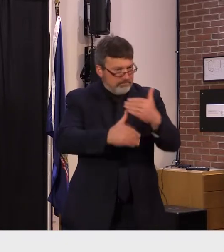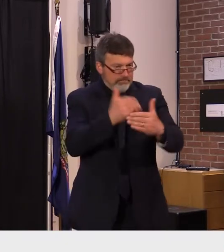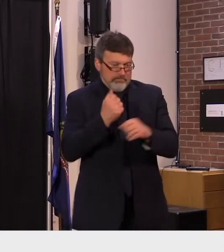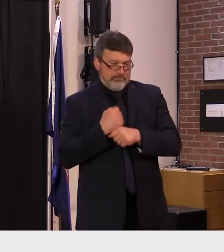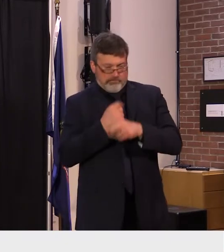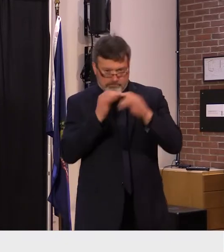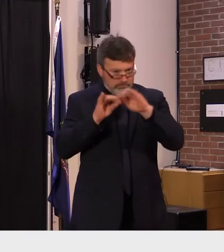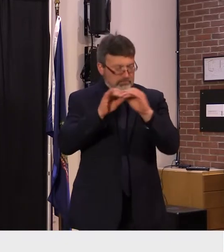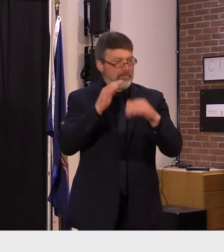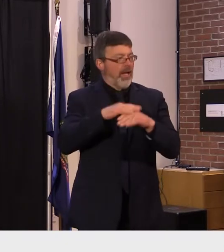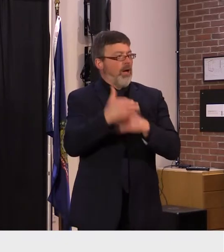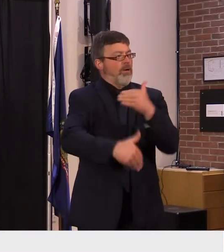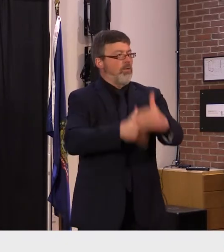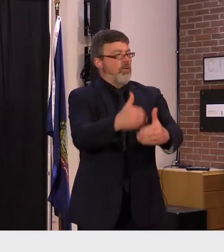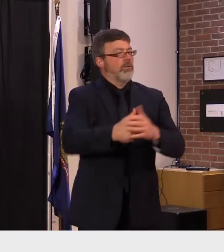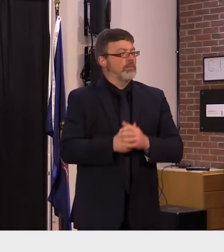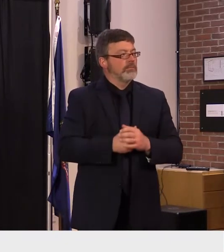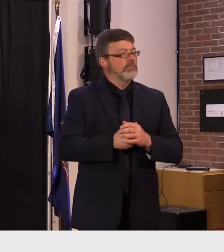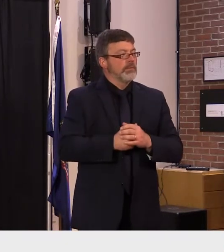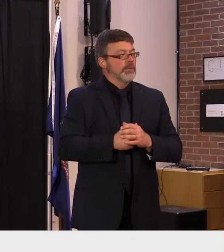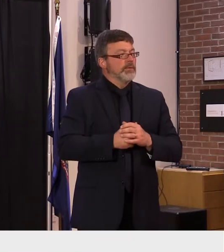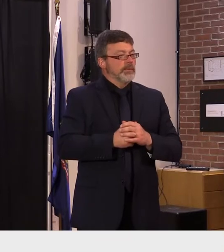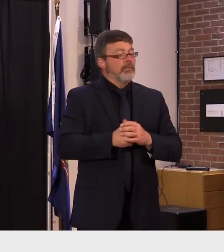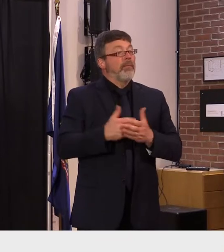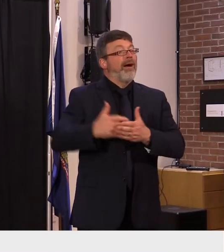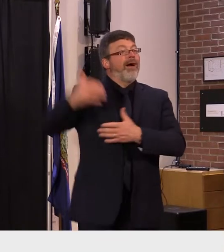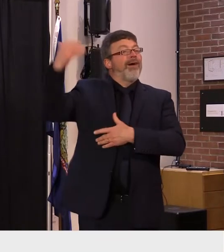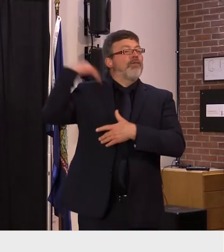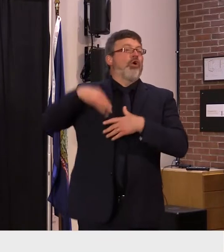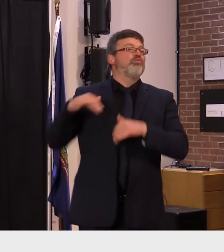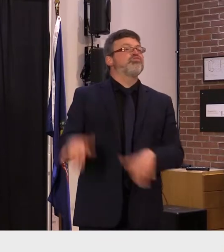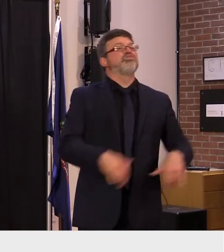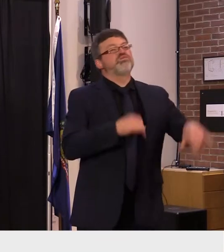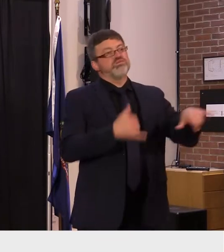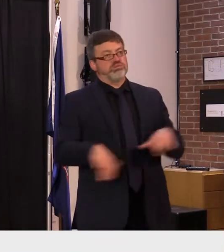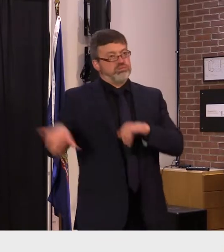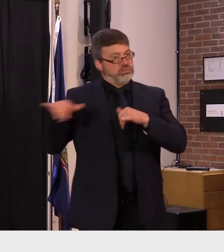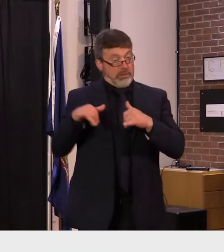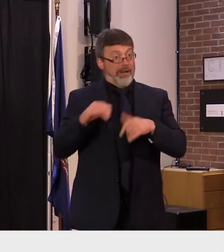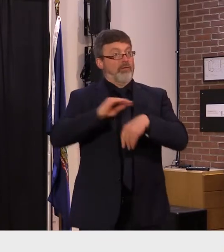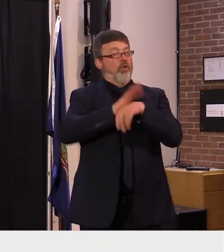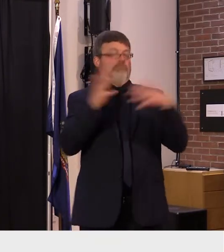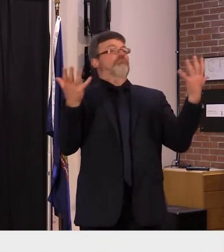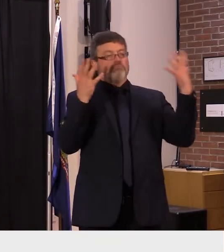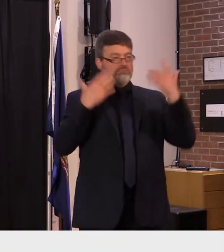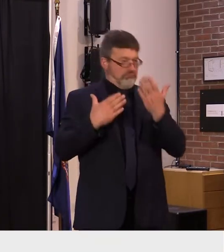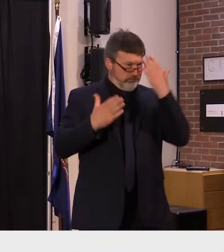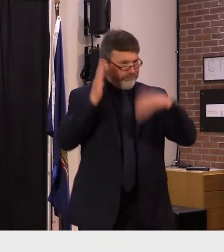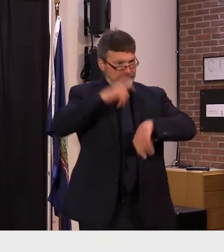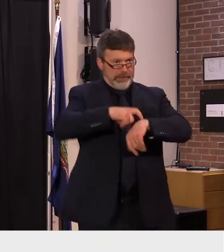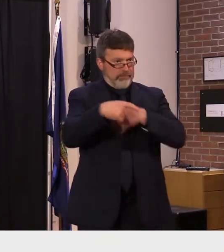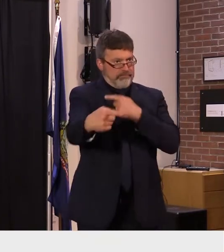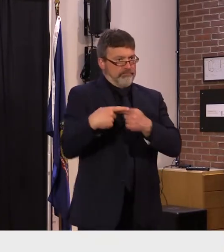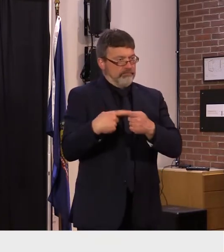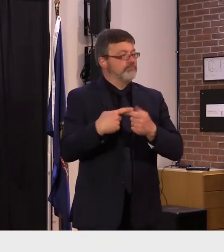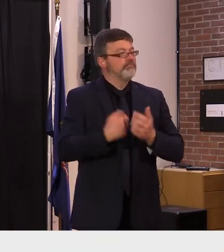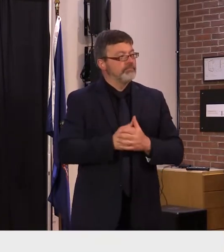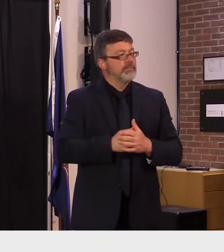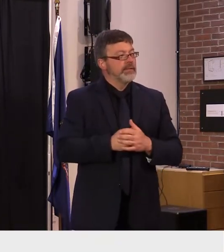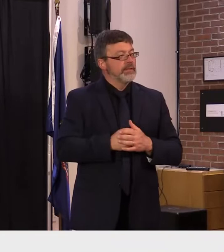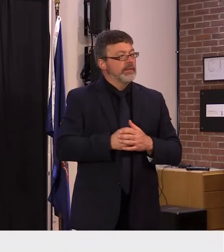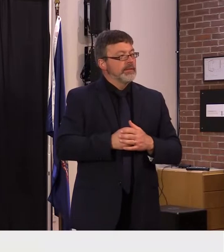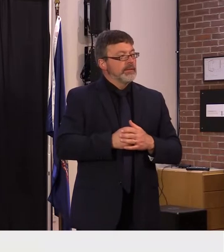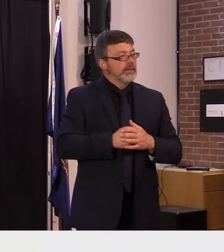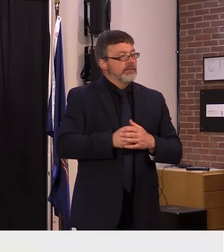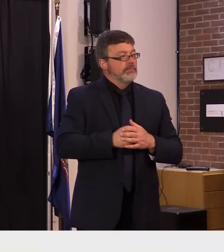decided that we would just pick a few metrics and not try to measure everything to monitor academic needs at the elementary and the middle